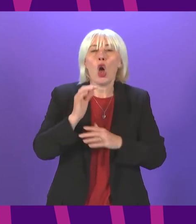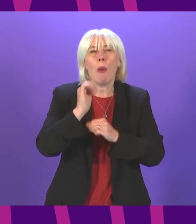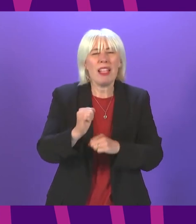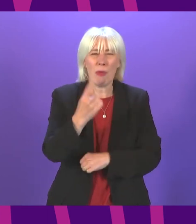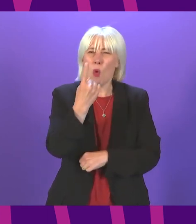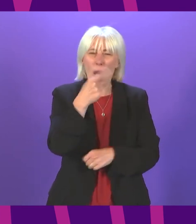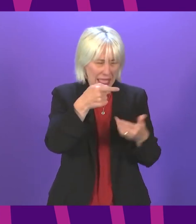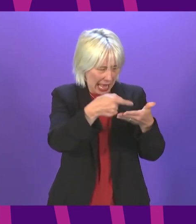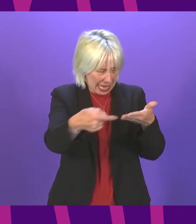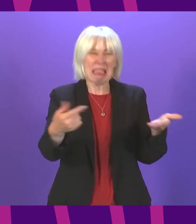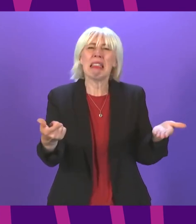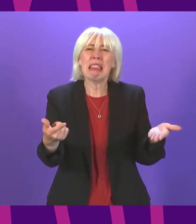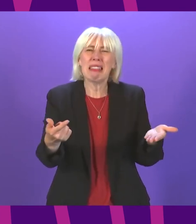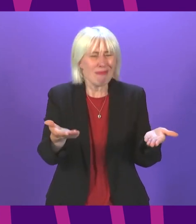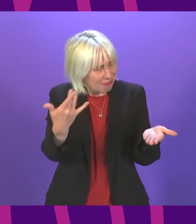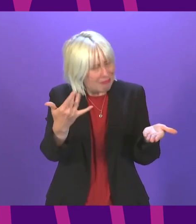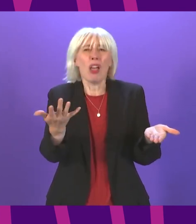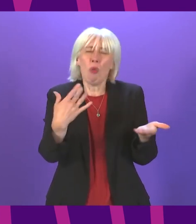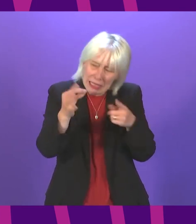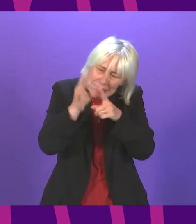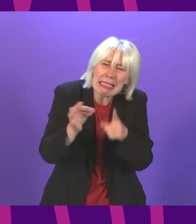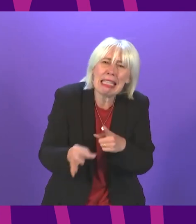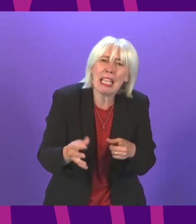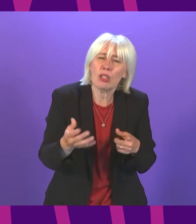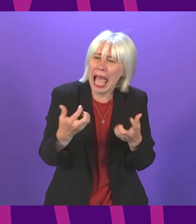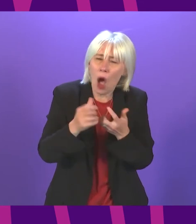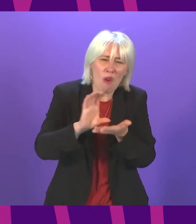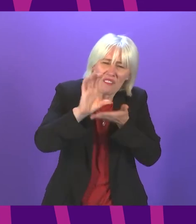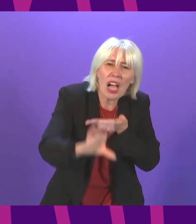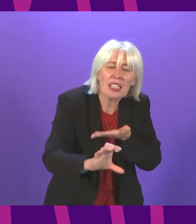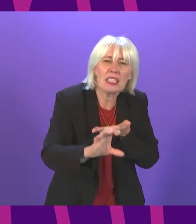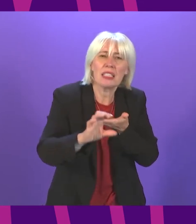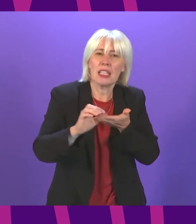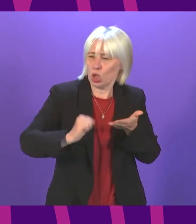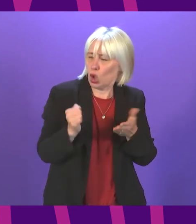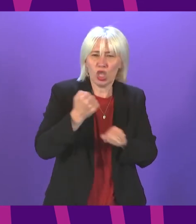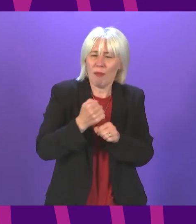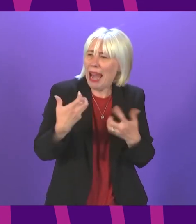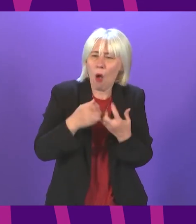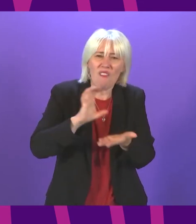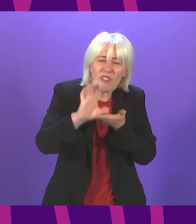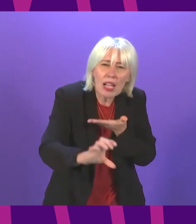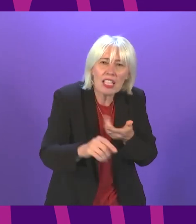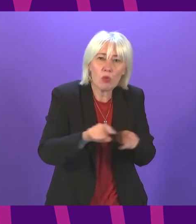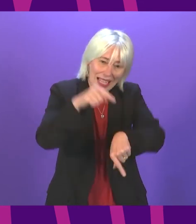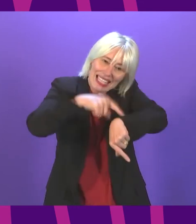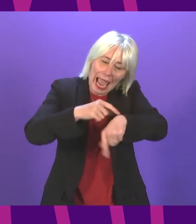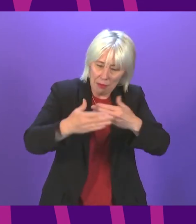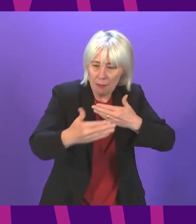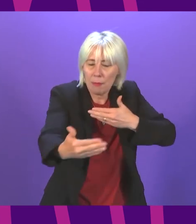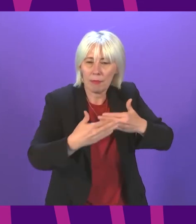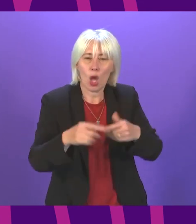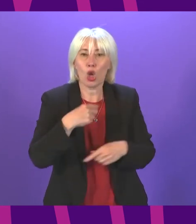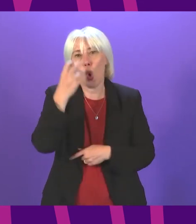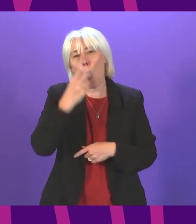-liner we want to know the details we want to know it's going to be properly funded by the Scottish Government and we want a time scale because